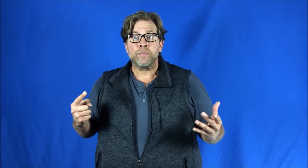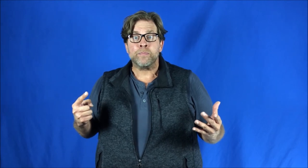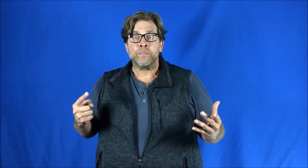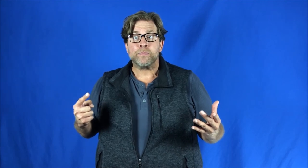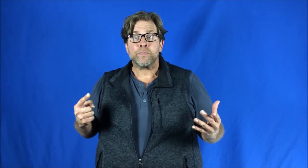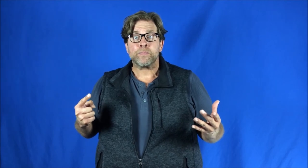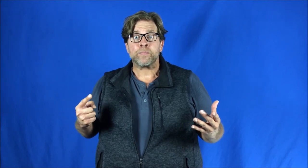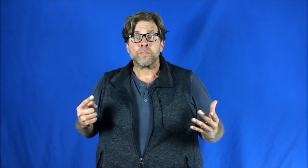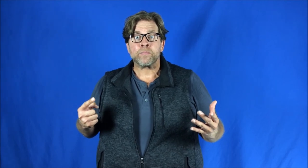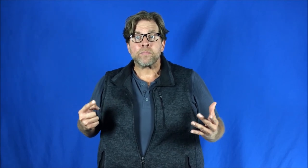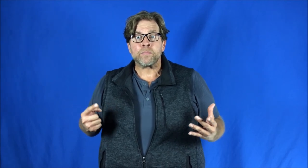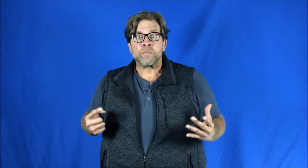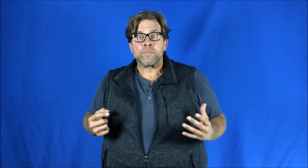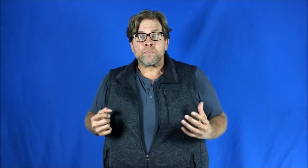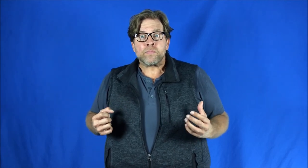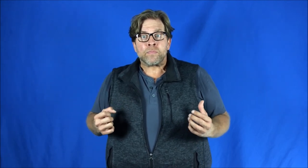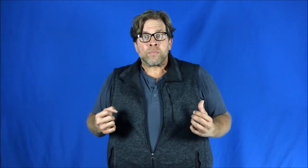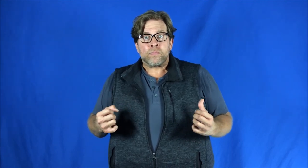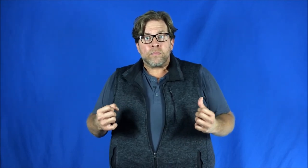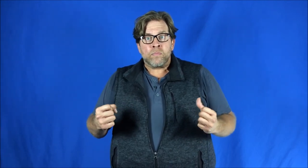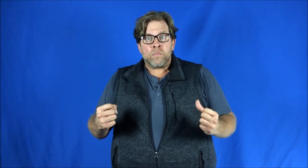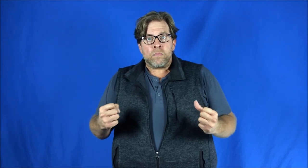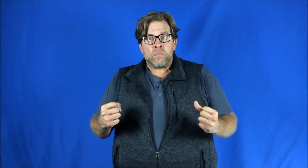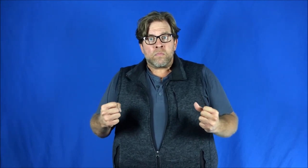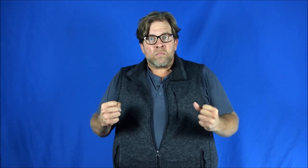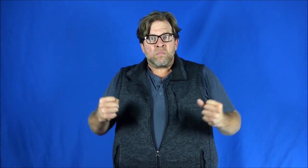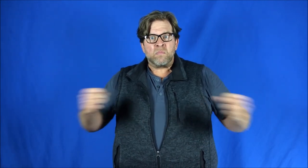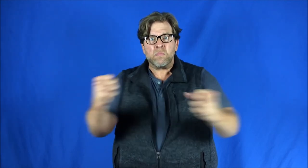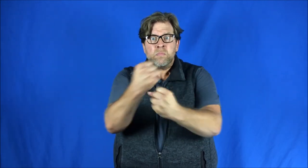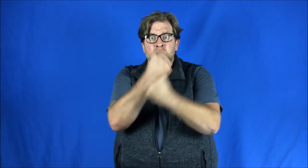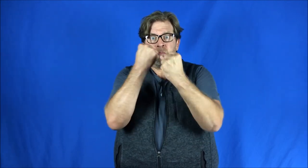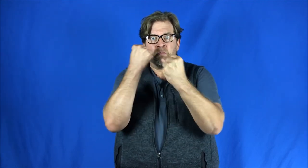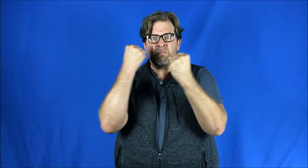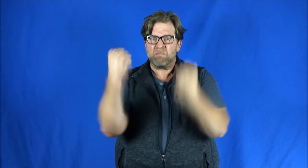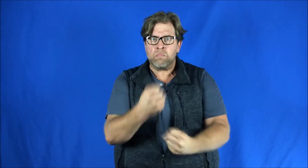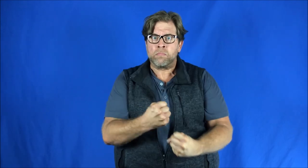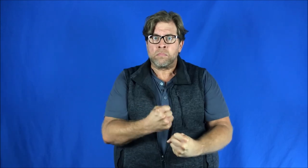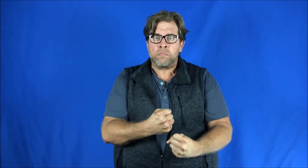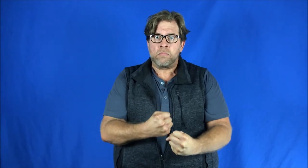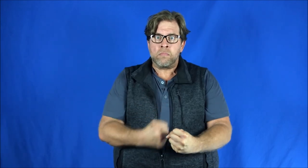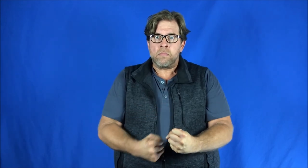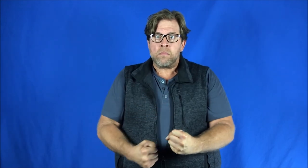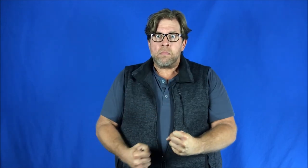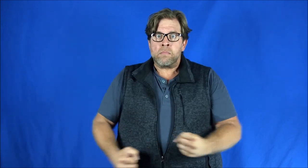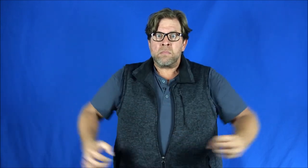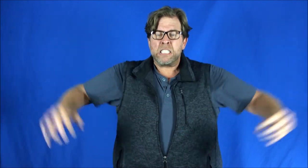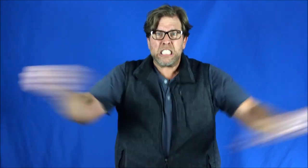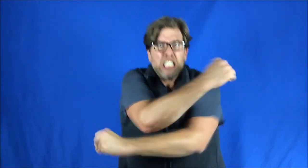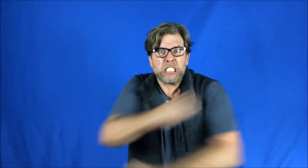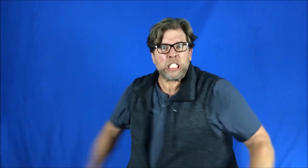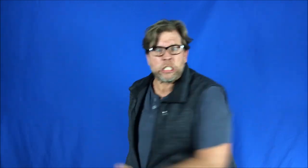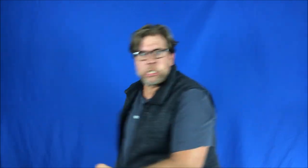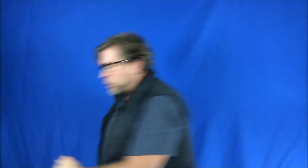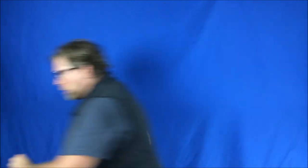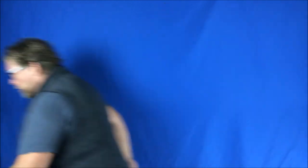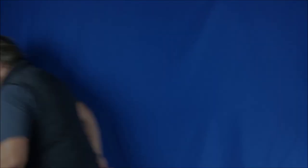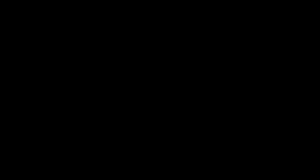Directed by an in-depth, derivative hat. And this musical sucks. Stay healthy. How can like other unless Come maybe well then! then Thank